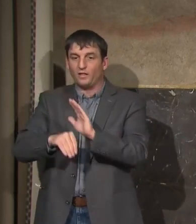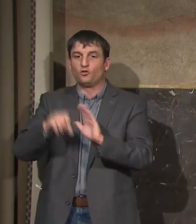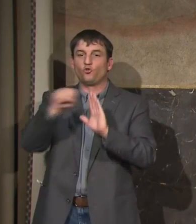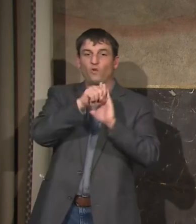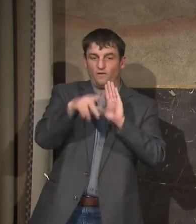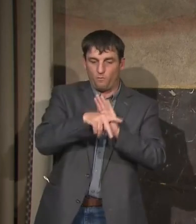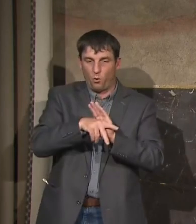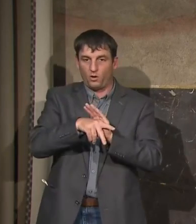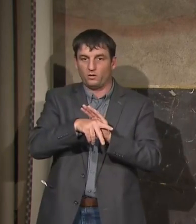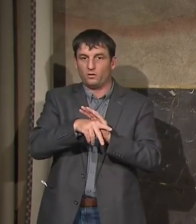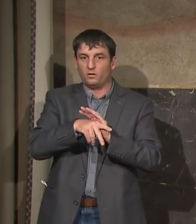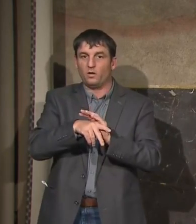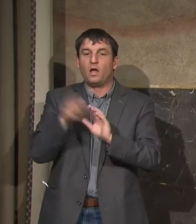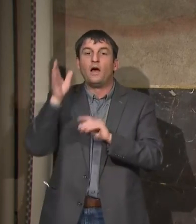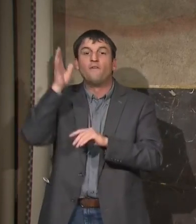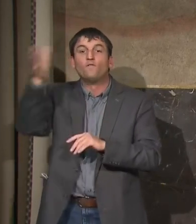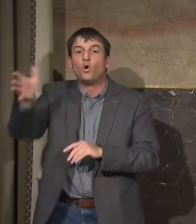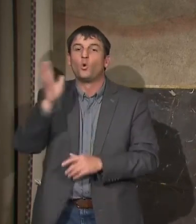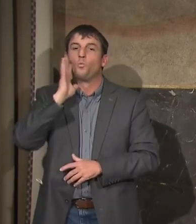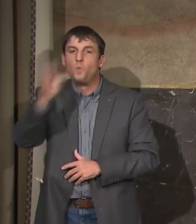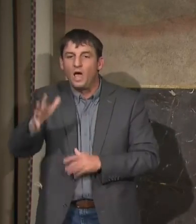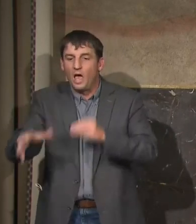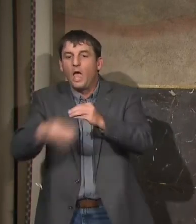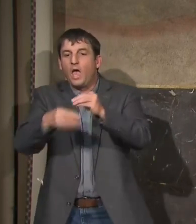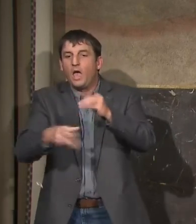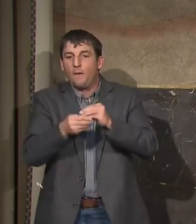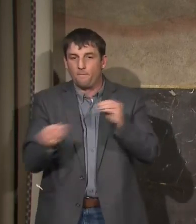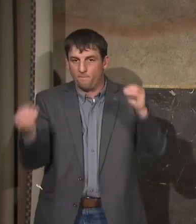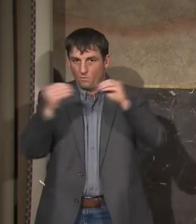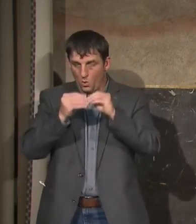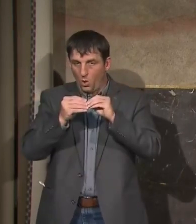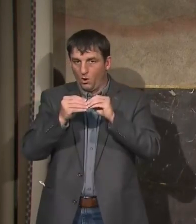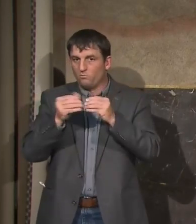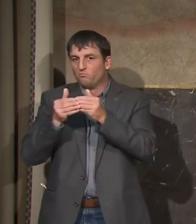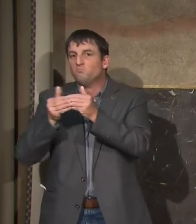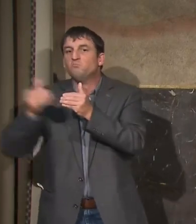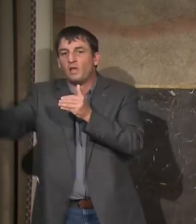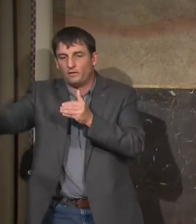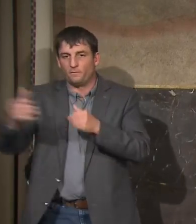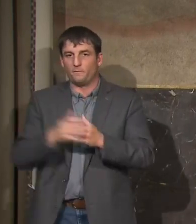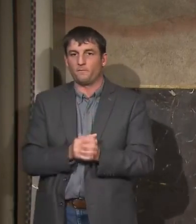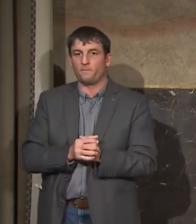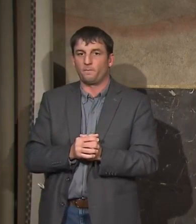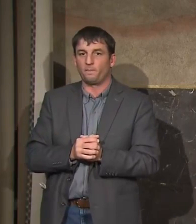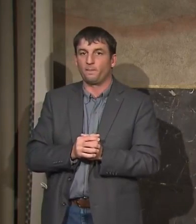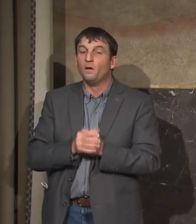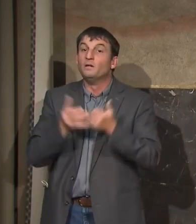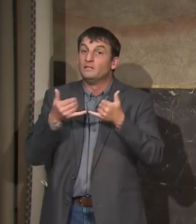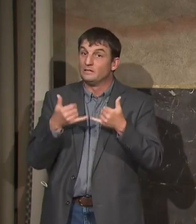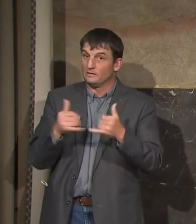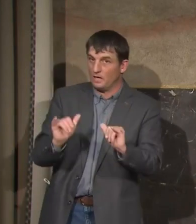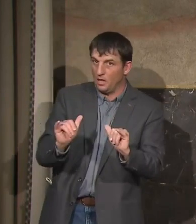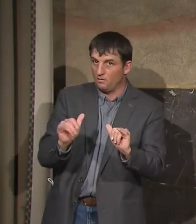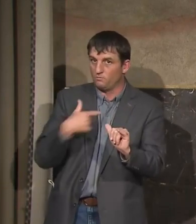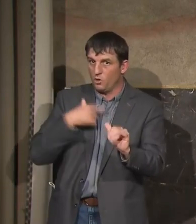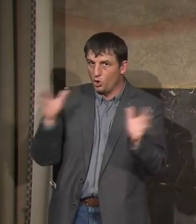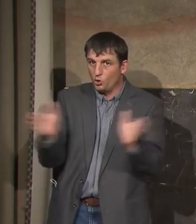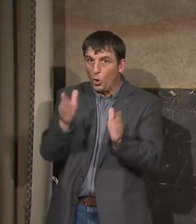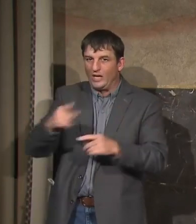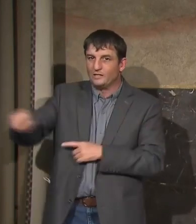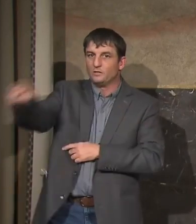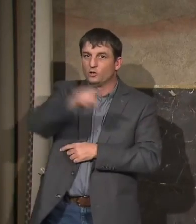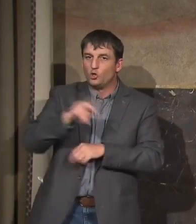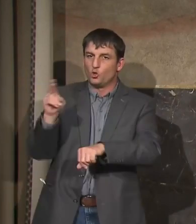locations will come online and open over the coming days. Still, customers are encouraged to use